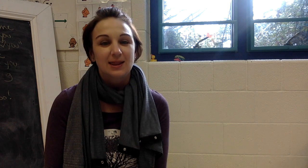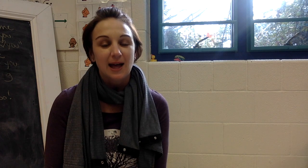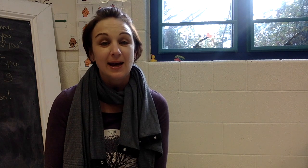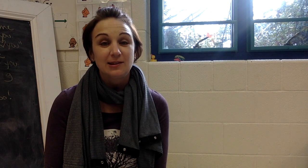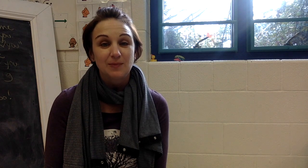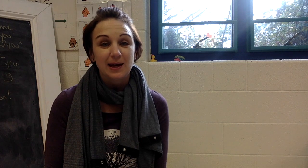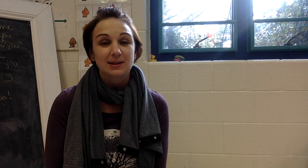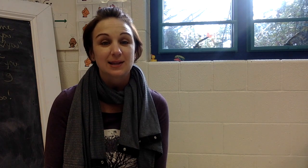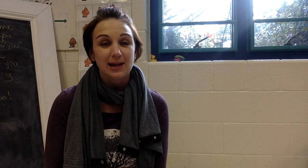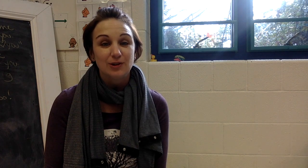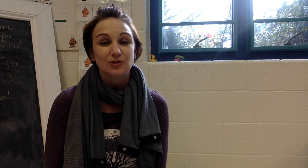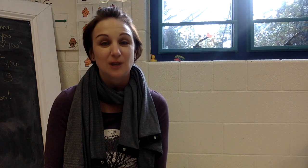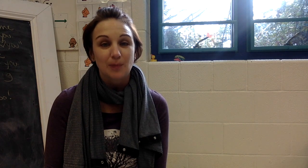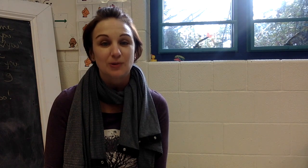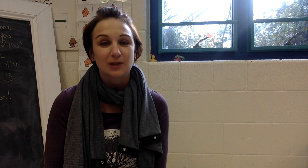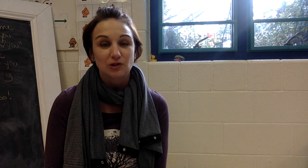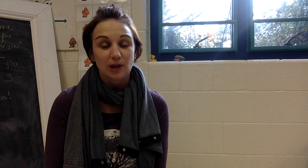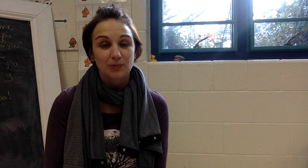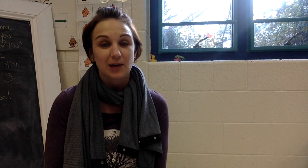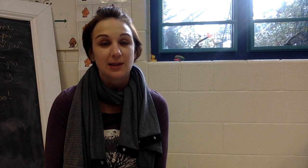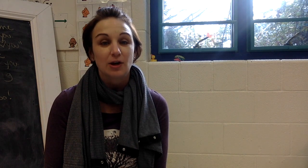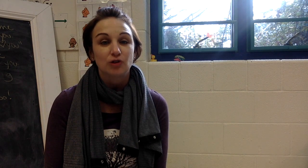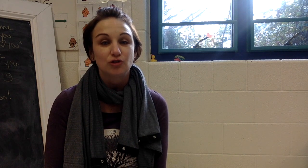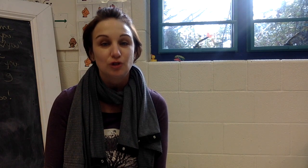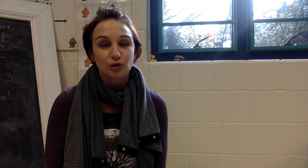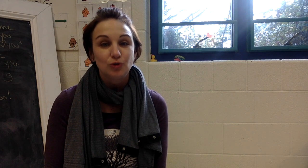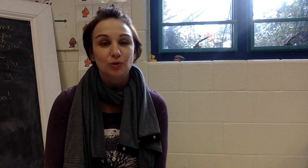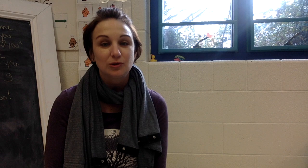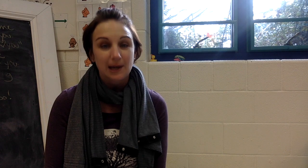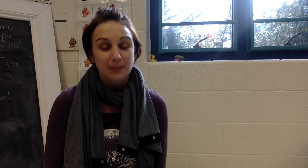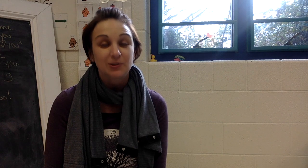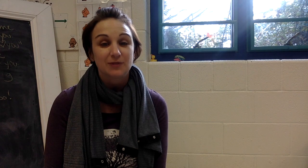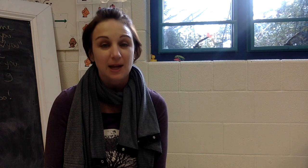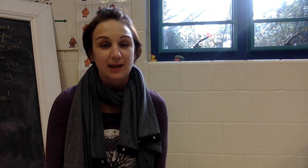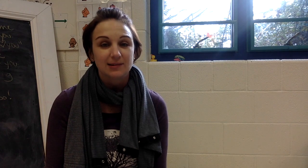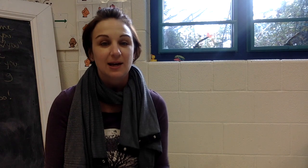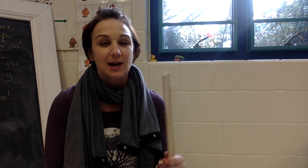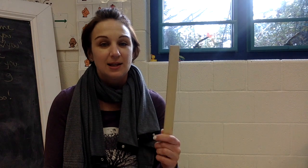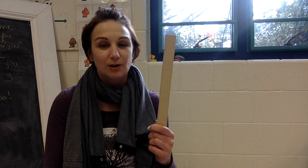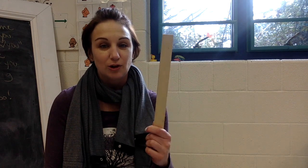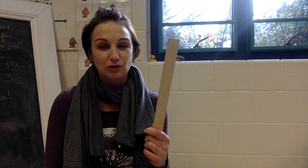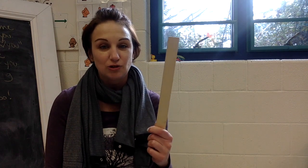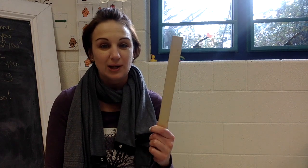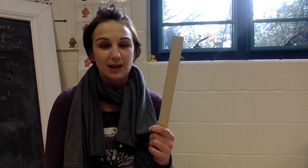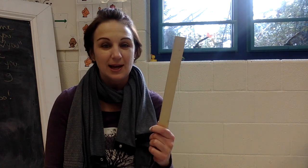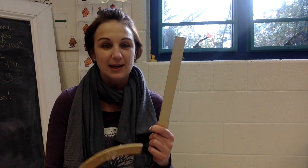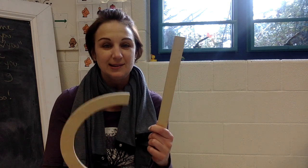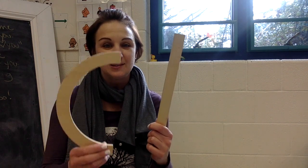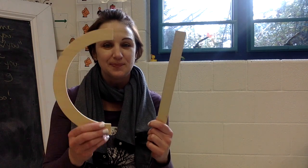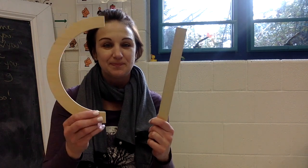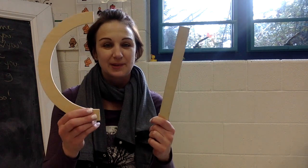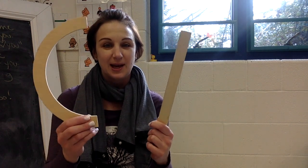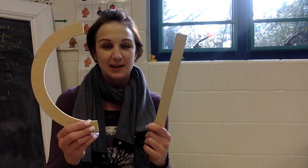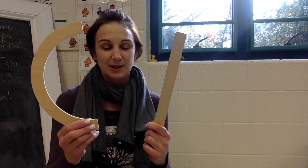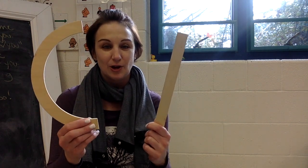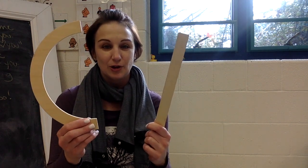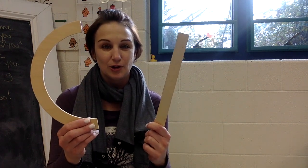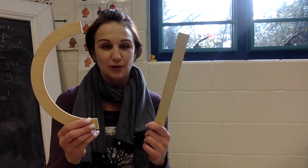Lines make letters, numbers, and shapes. And there are two types of lines. There are straight lines and there are curved